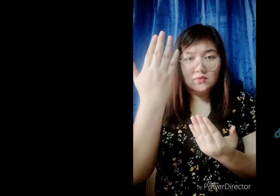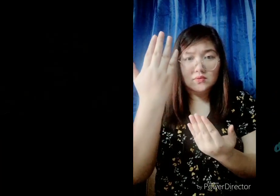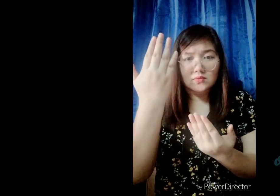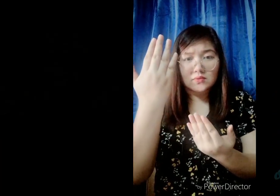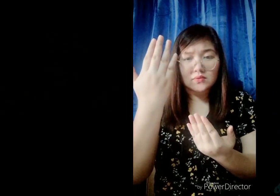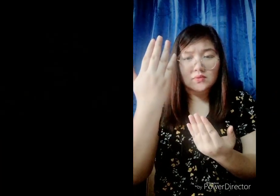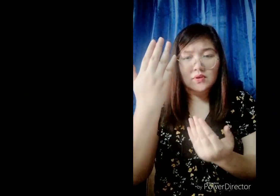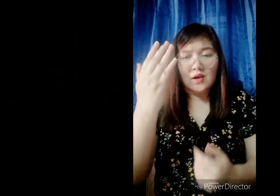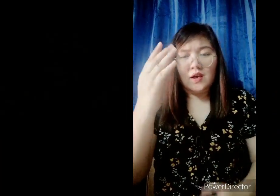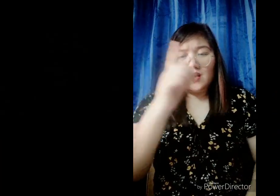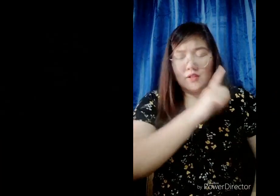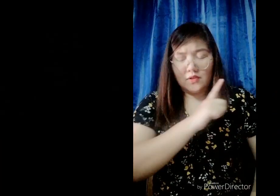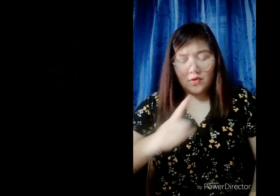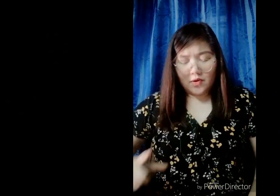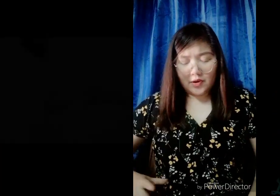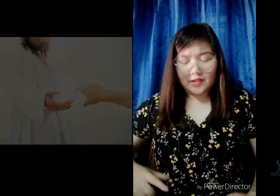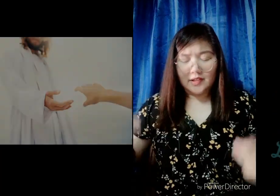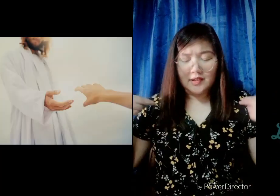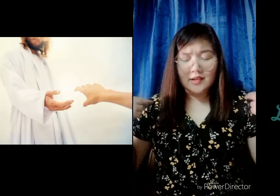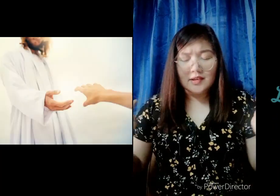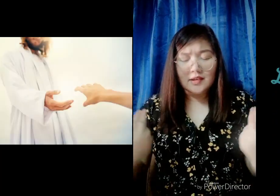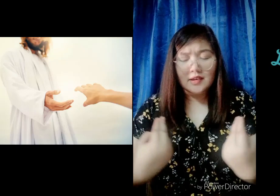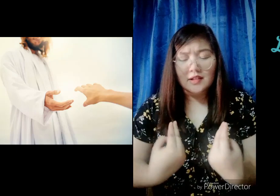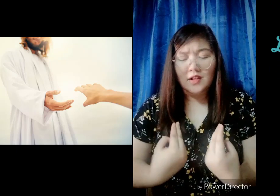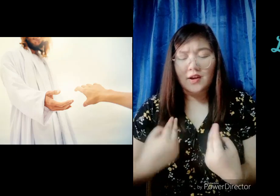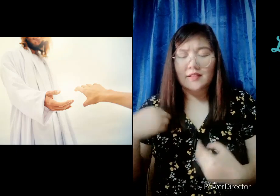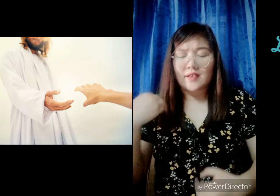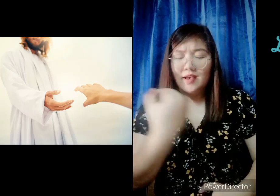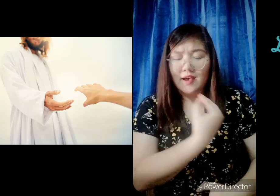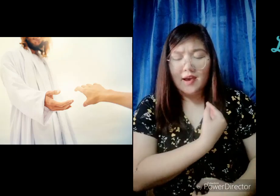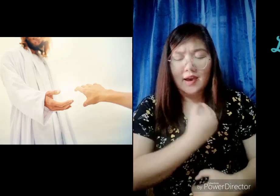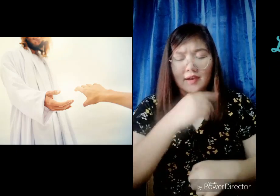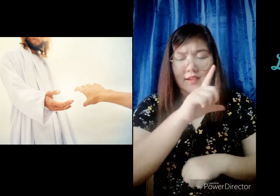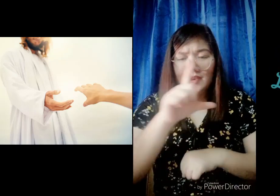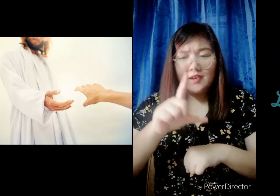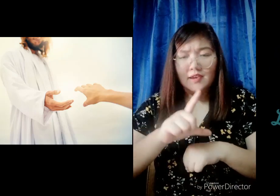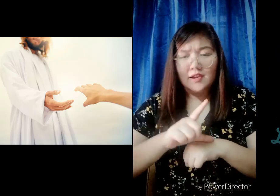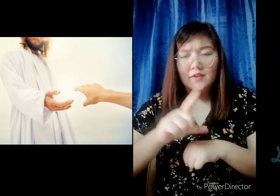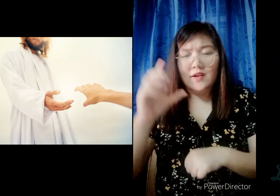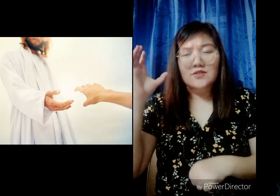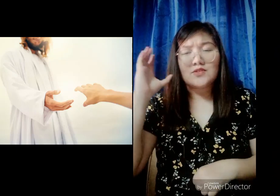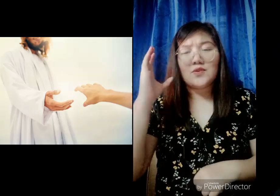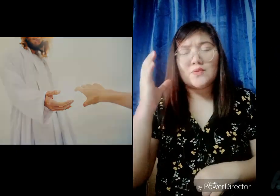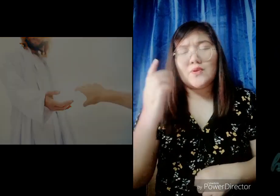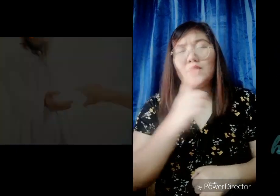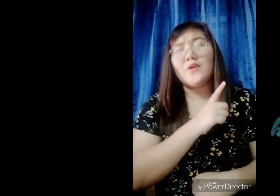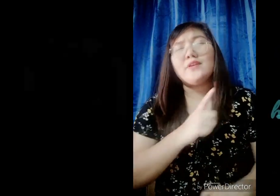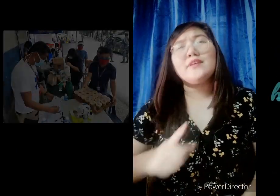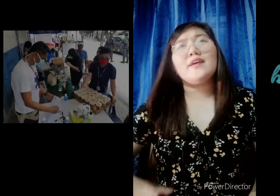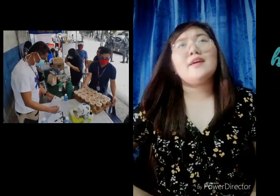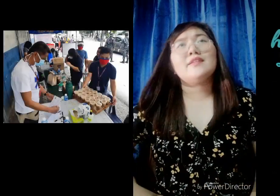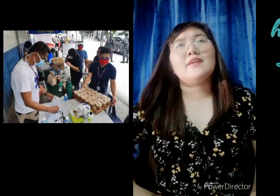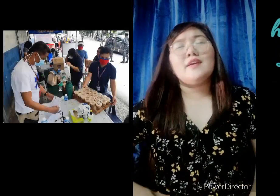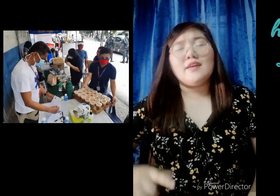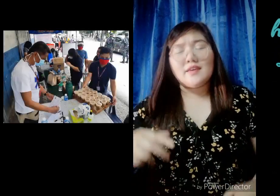you Lord, heal our land Hear us, O Lord, and